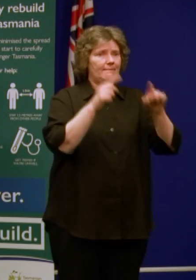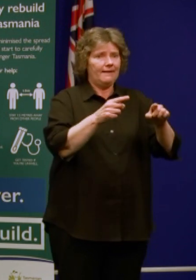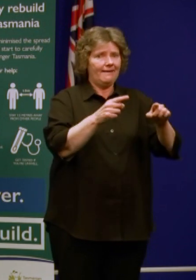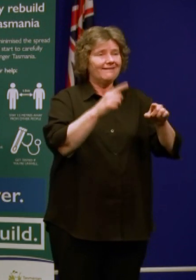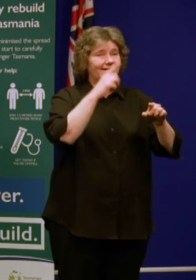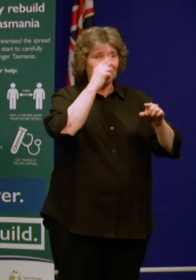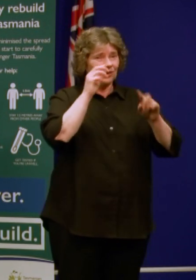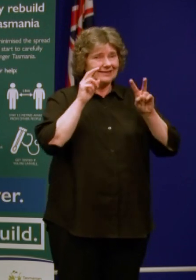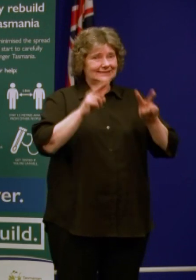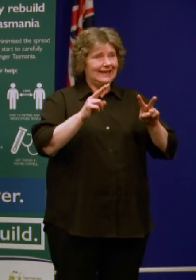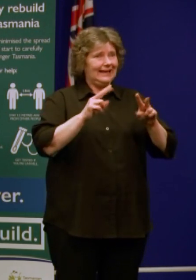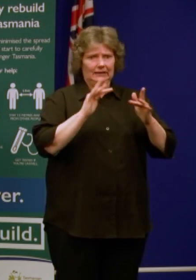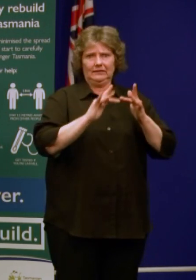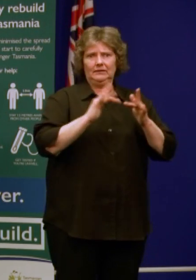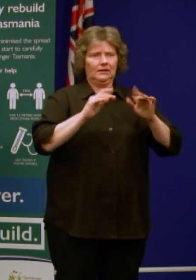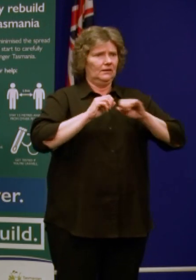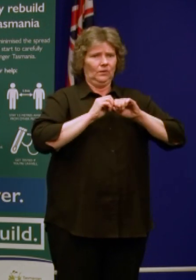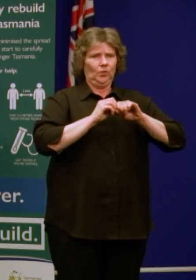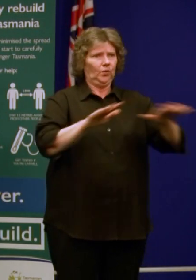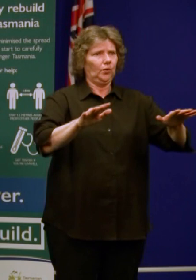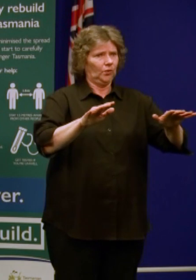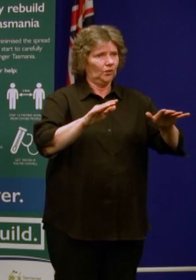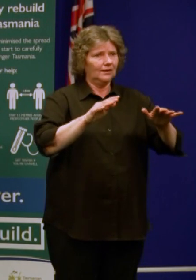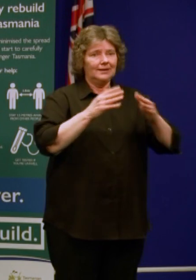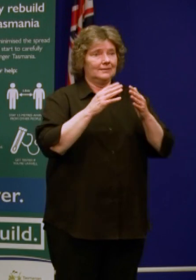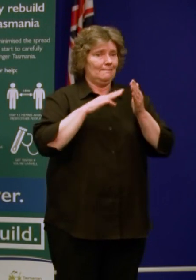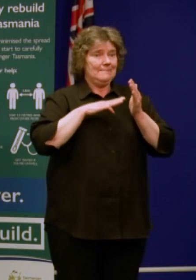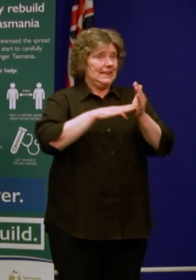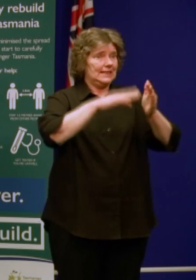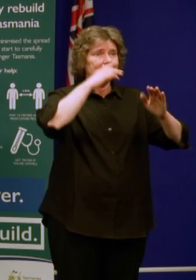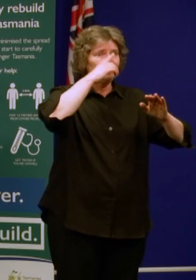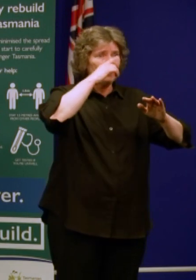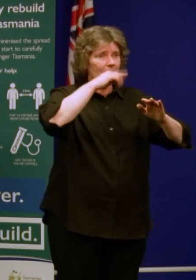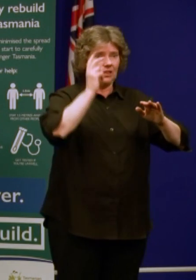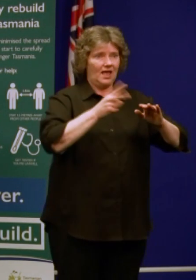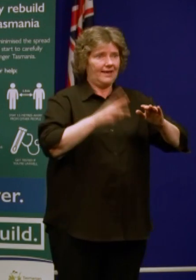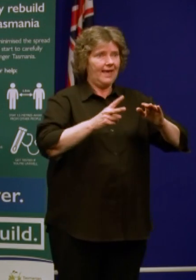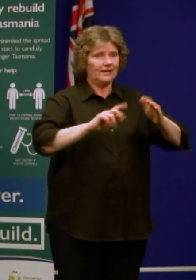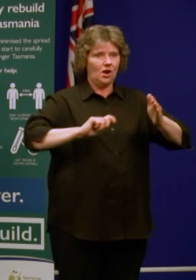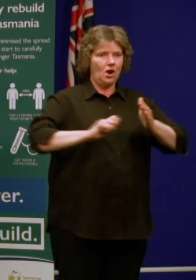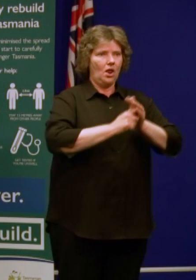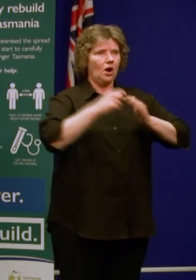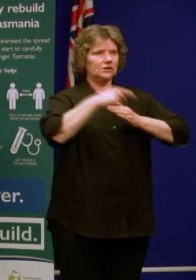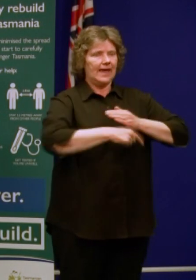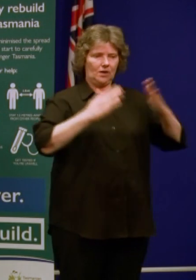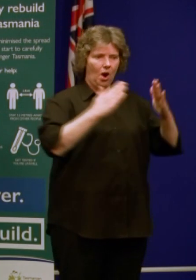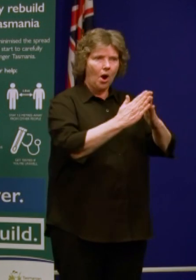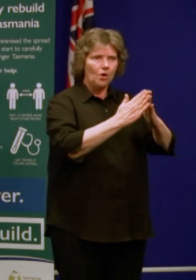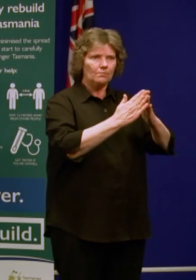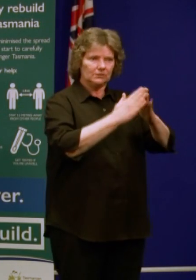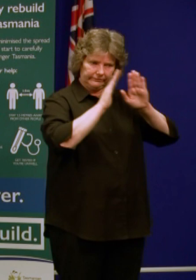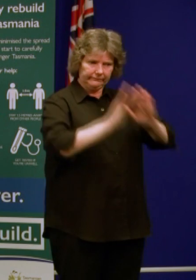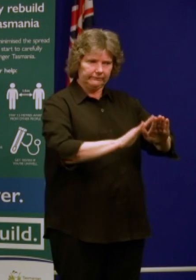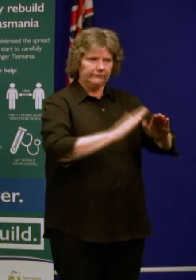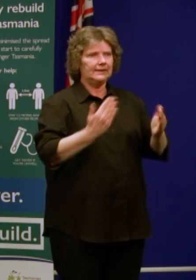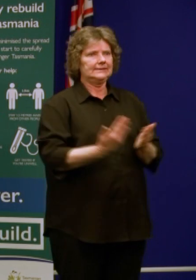of people are back into lockdown once again forced to stay home to save lives and I want to extend